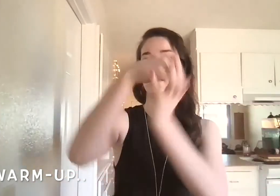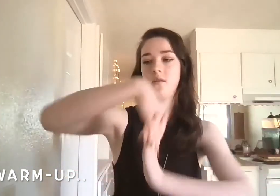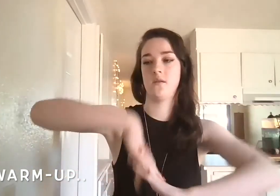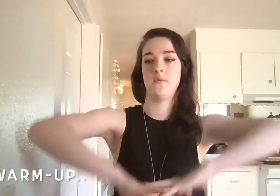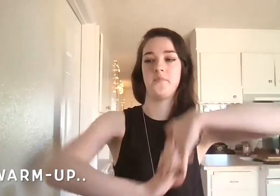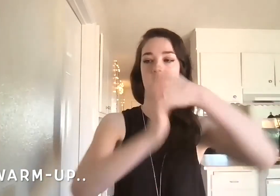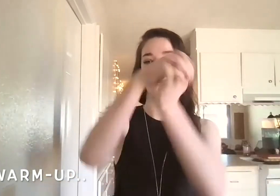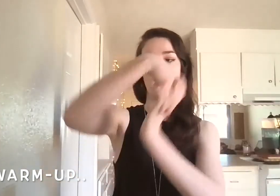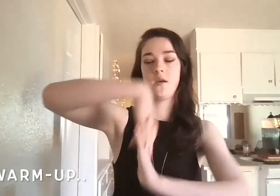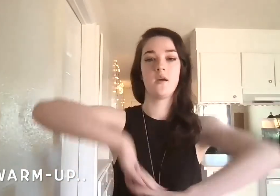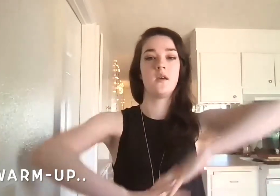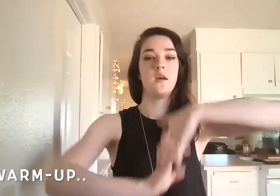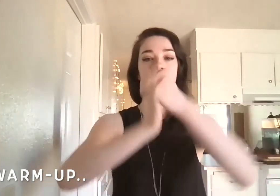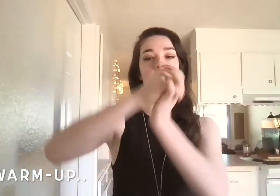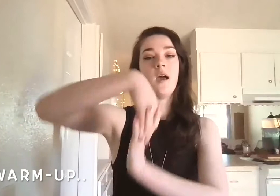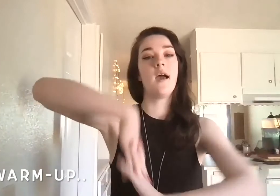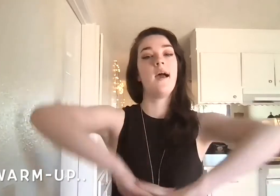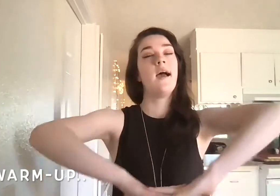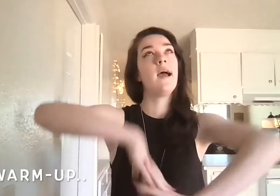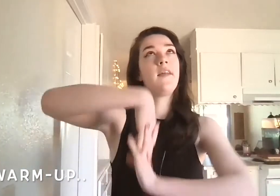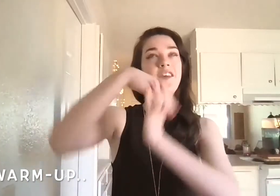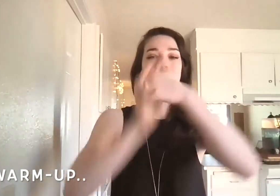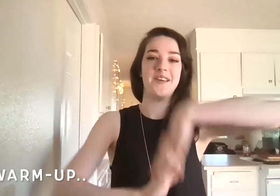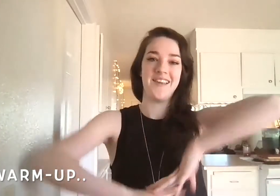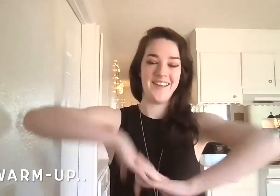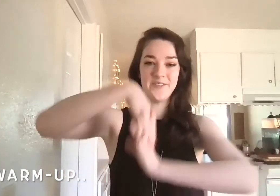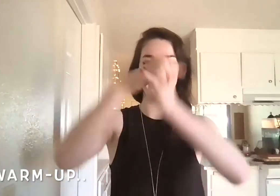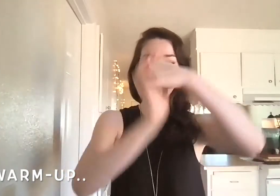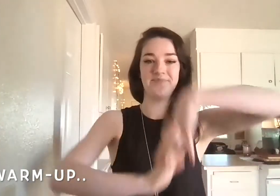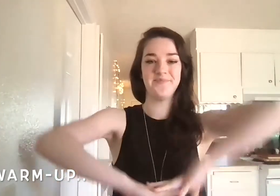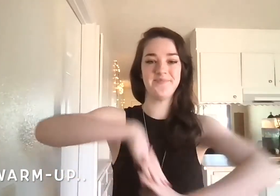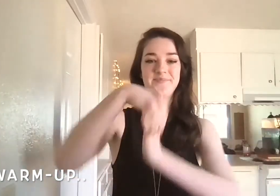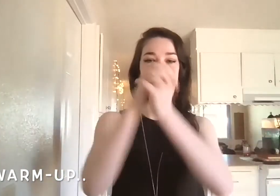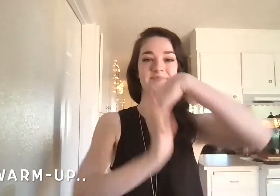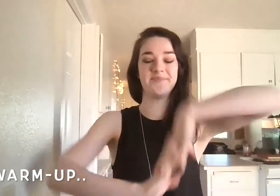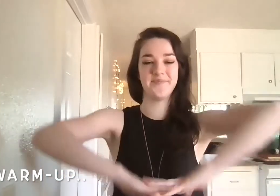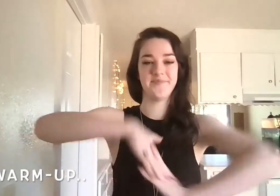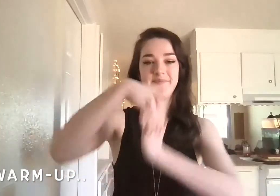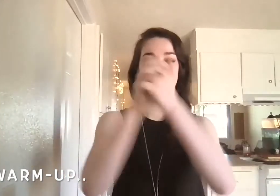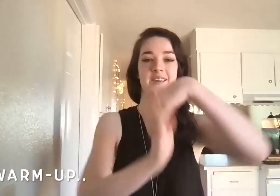and the other way nice